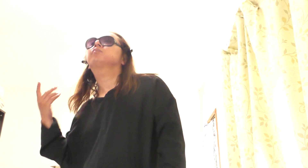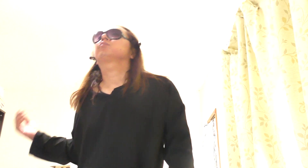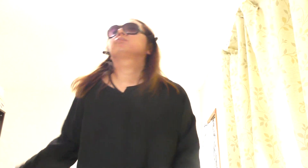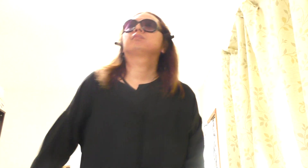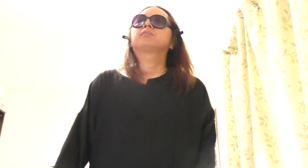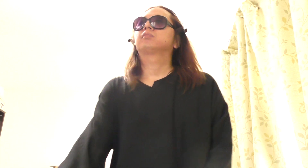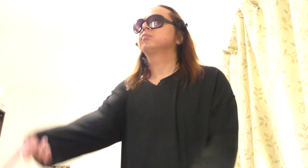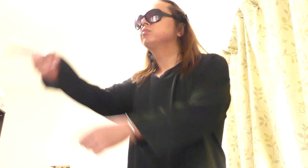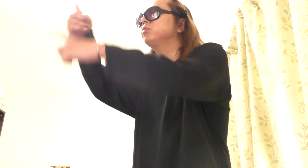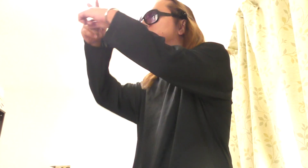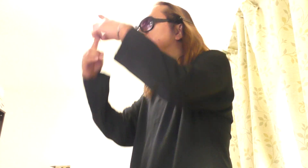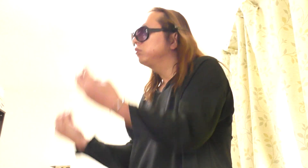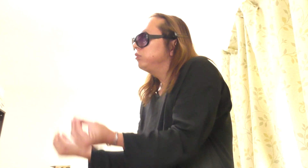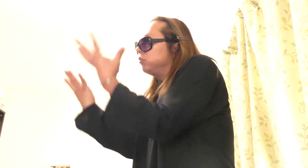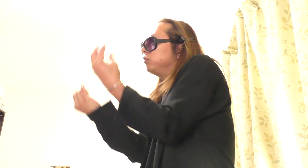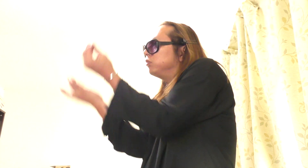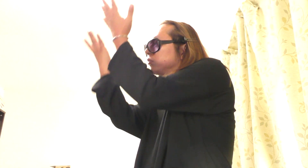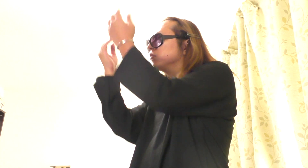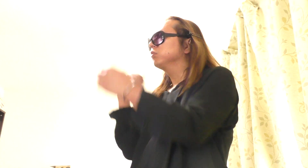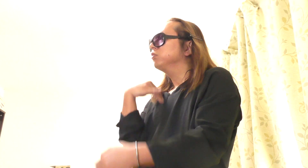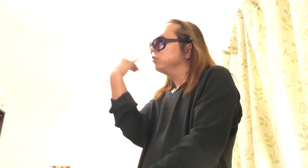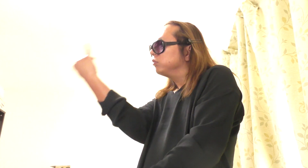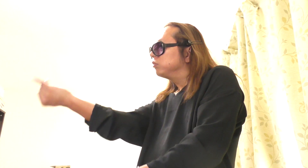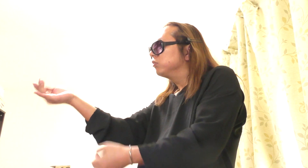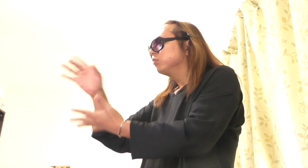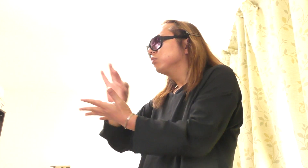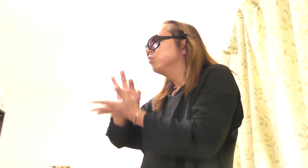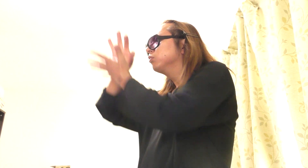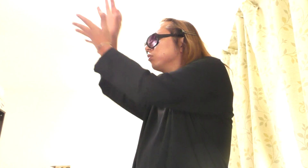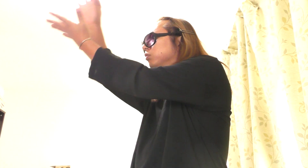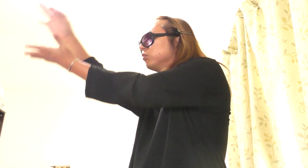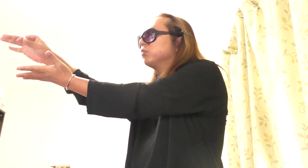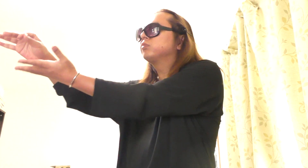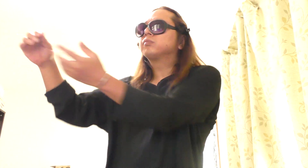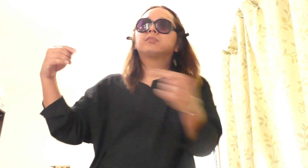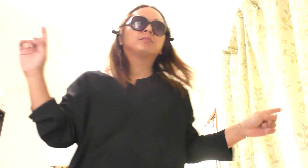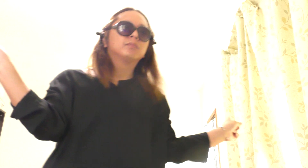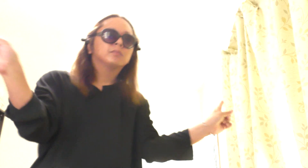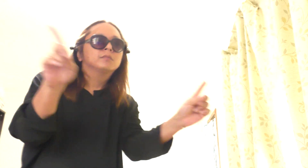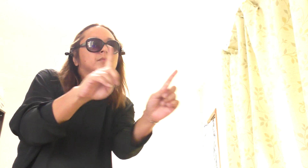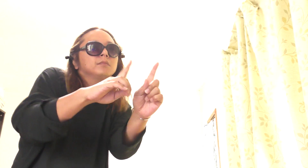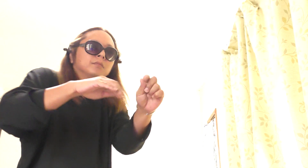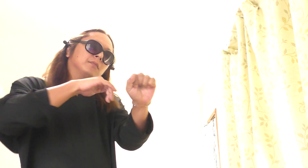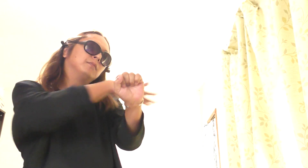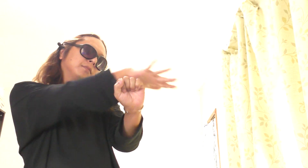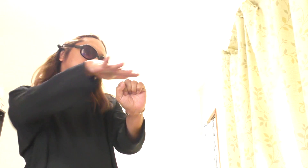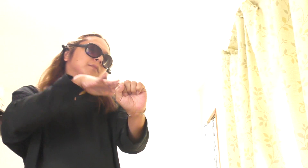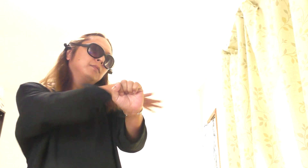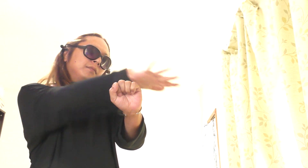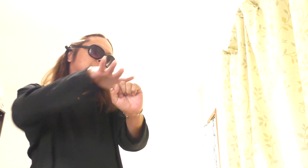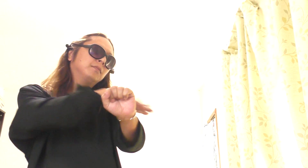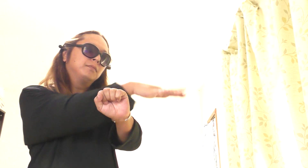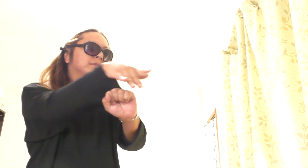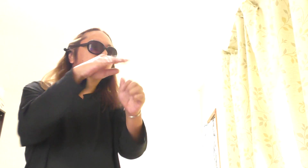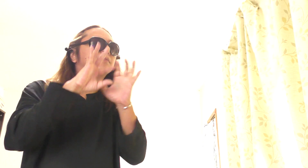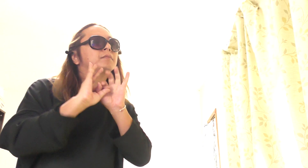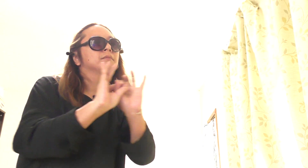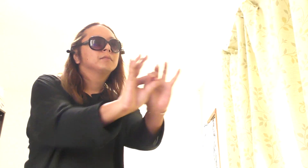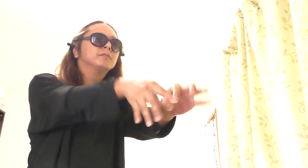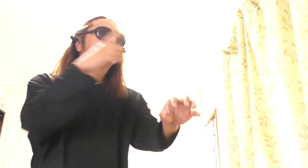me Merry Christmas, I wrapped it up and said it With a note saying, I love you,